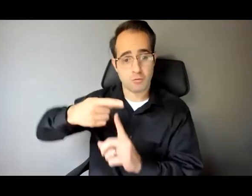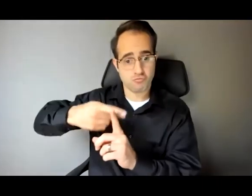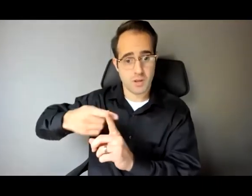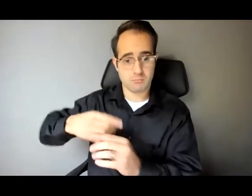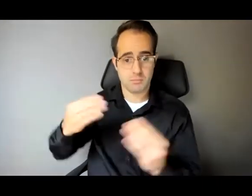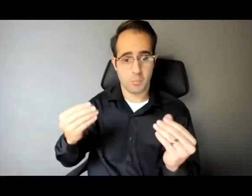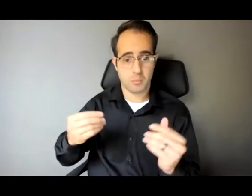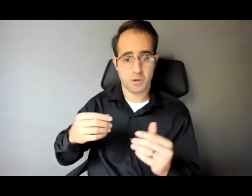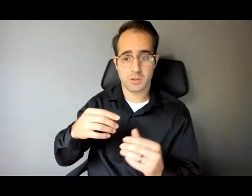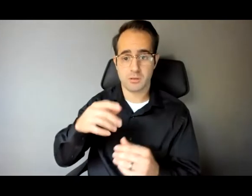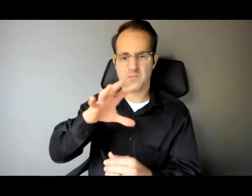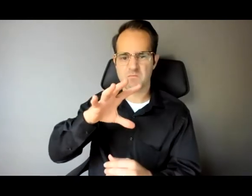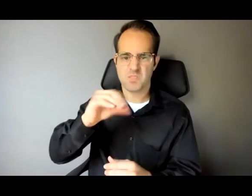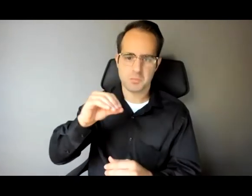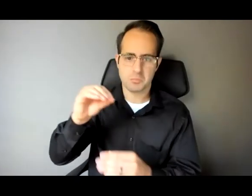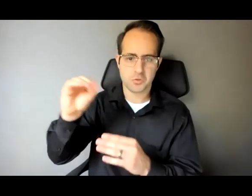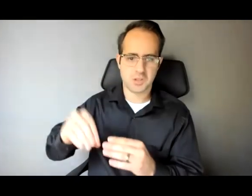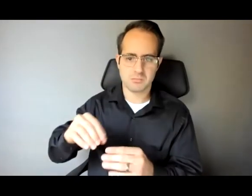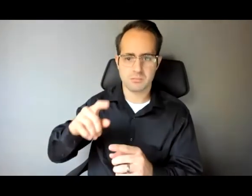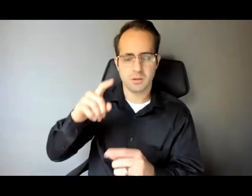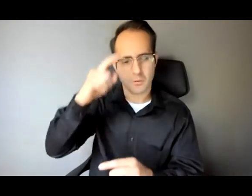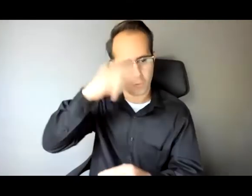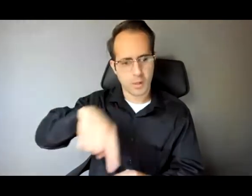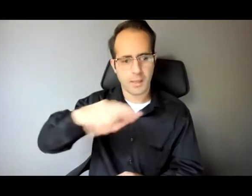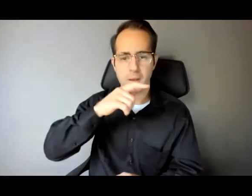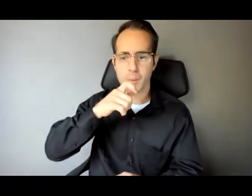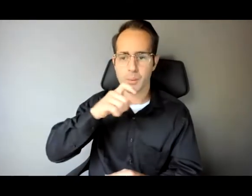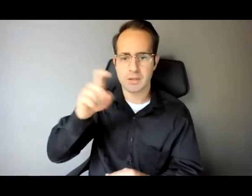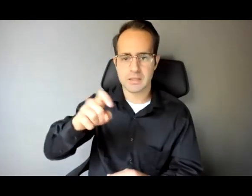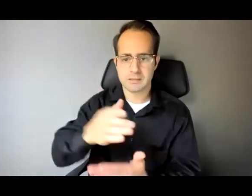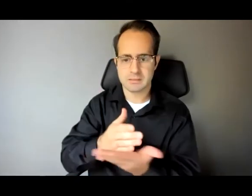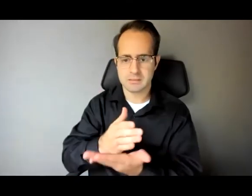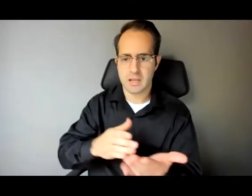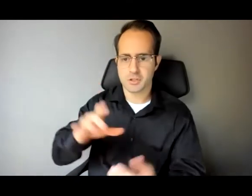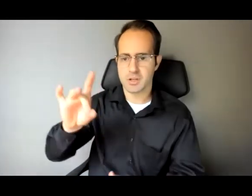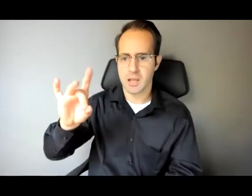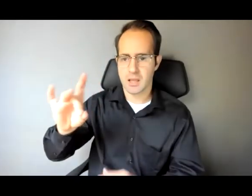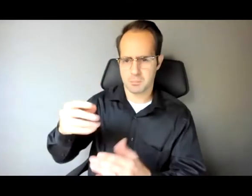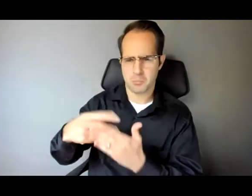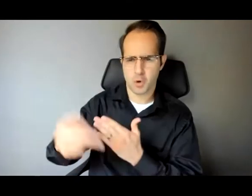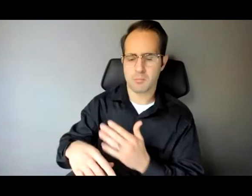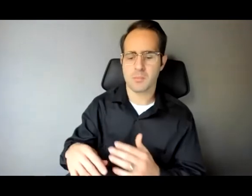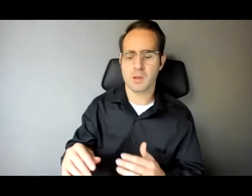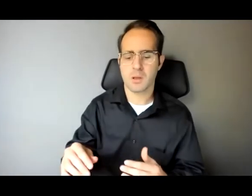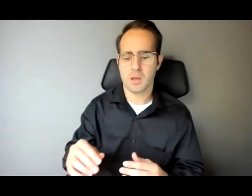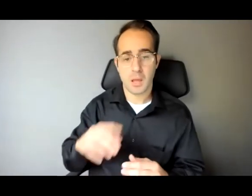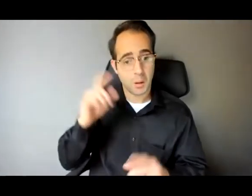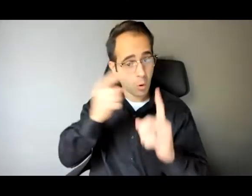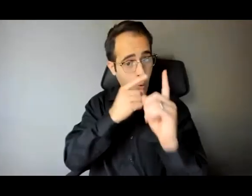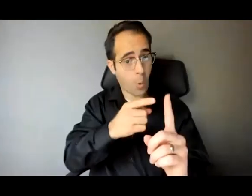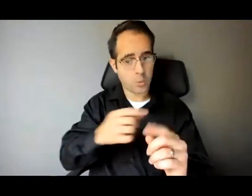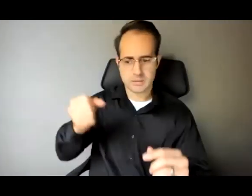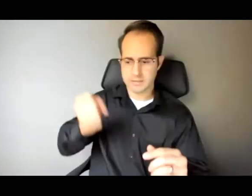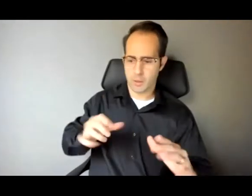and people who are formerly incarcerated very deliberately in the south in Birmingham Montgomery and